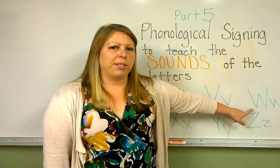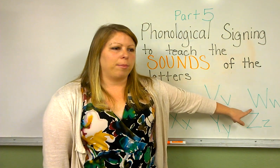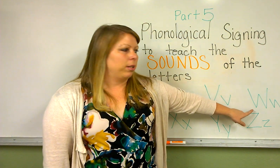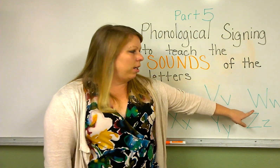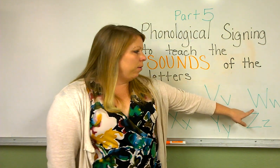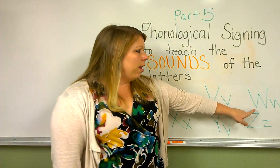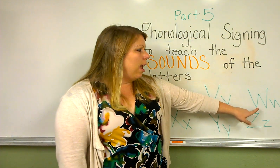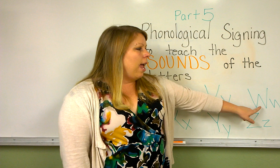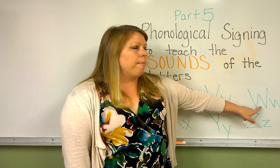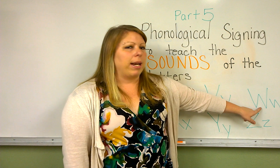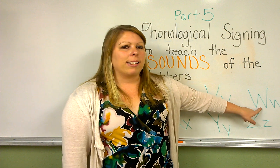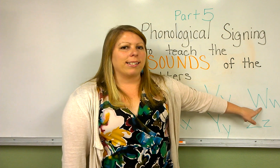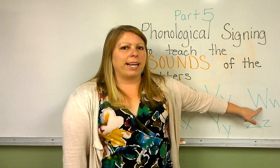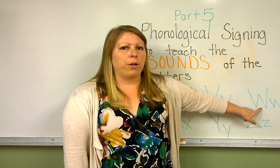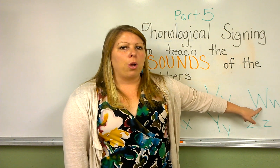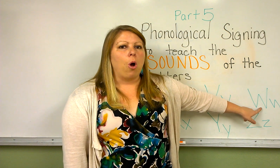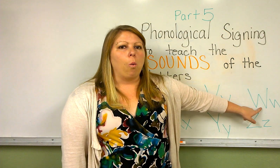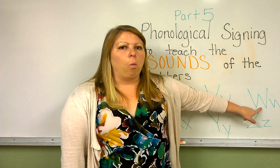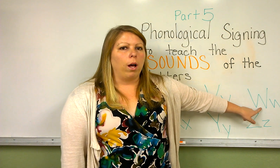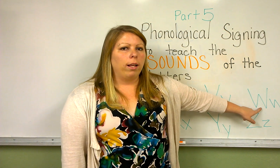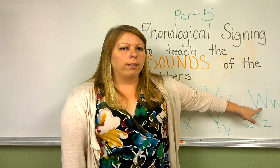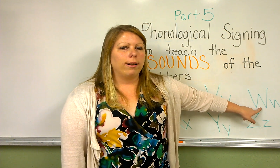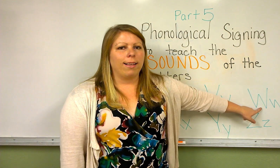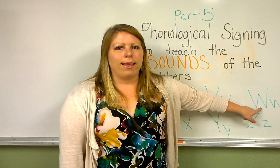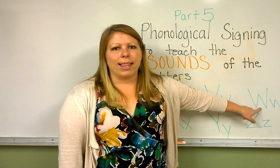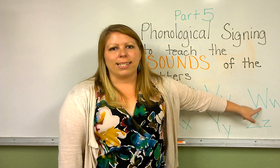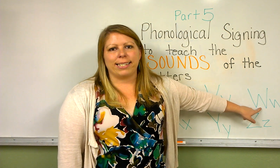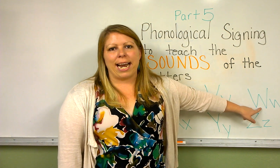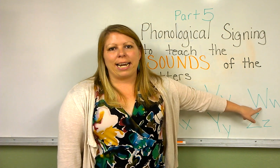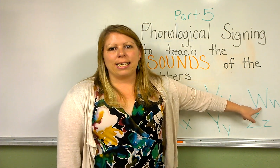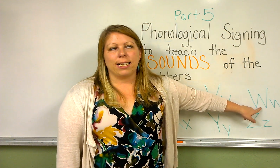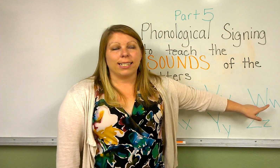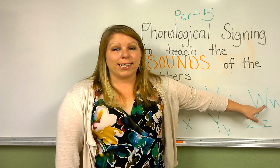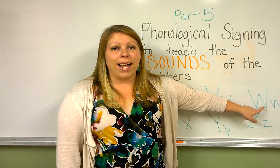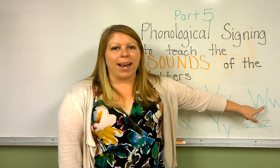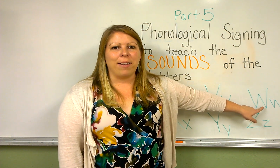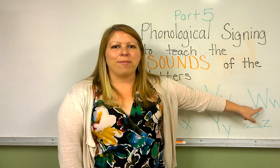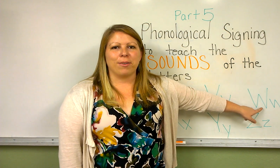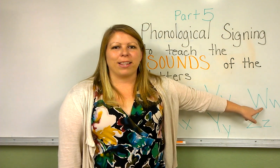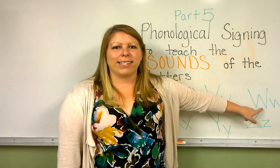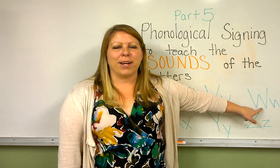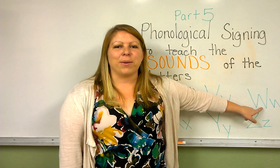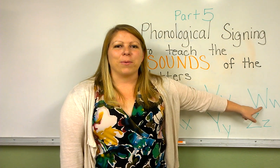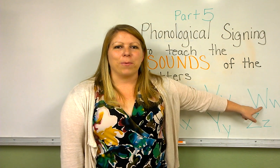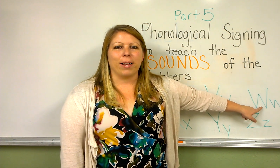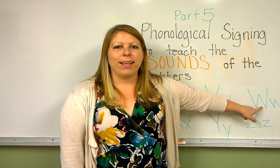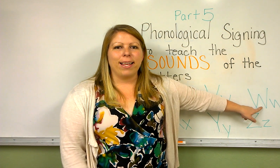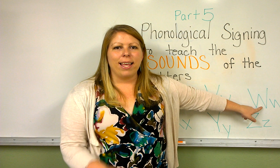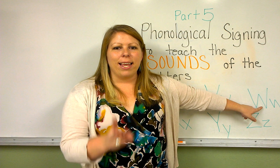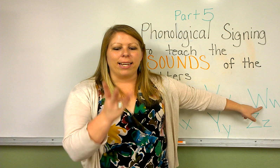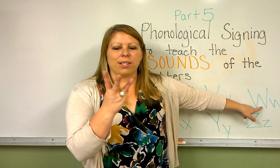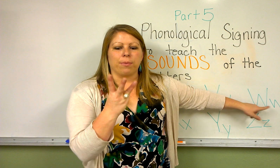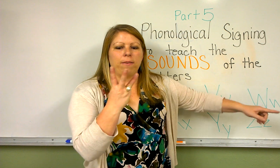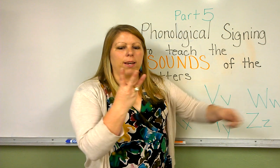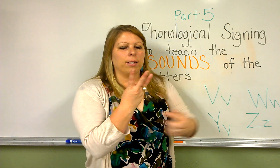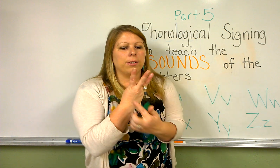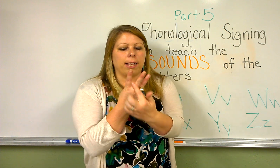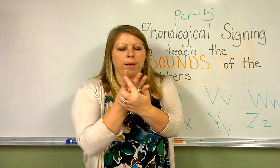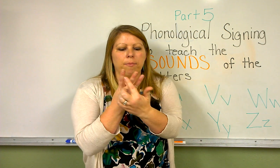W makes the sound uh. The sign for the sound uh is three fingers up,